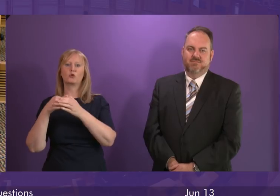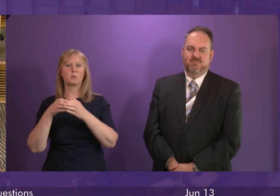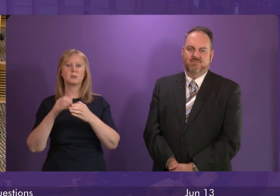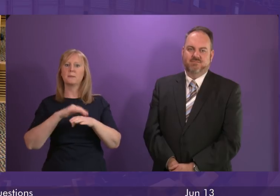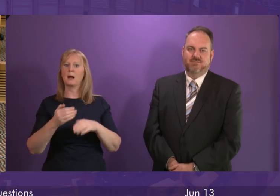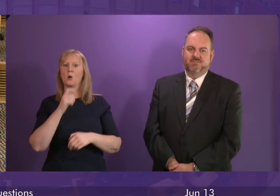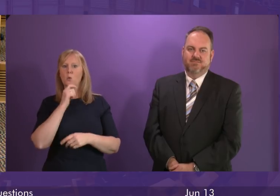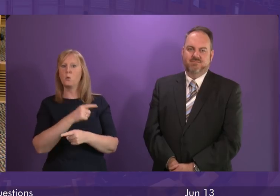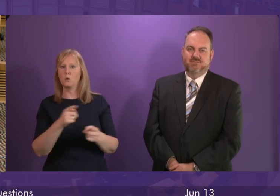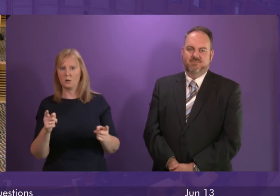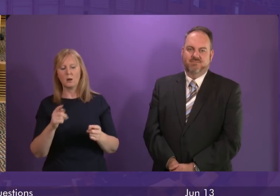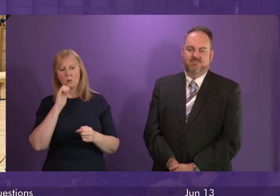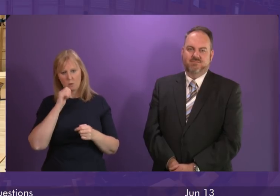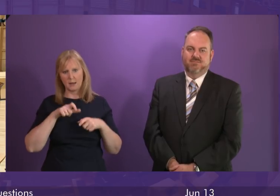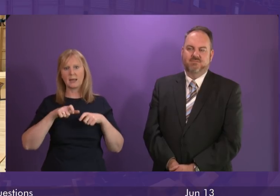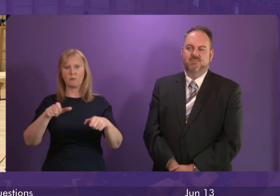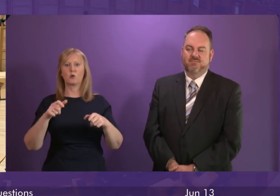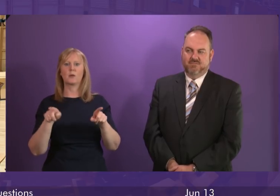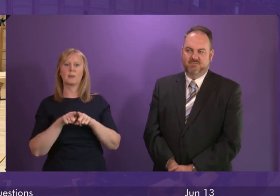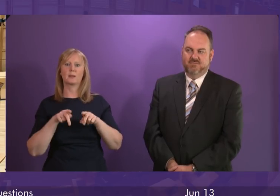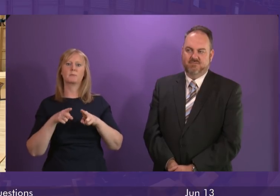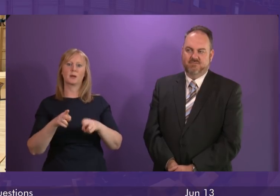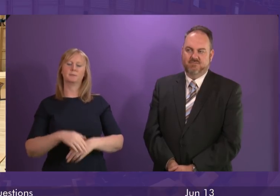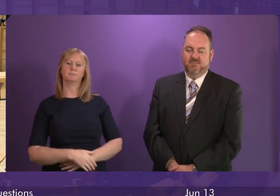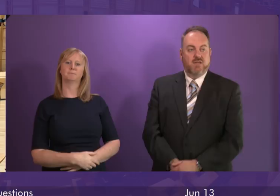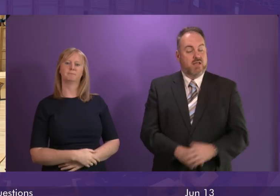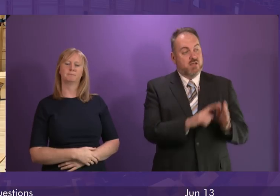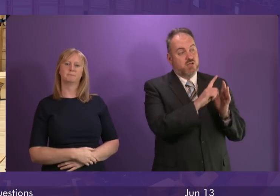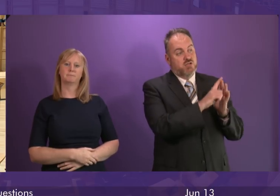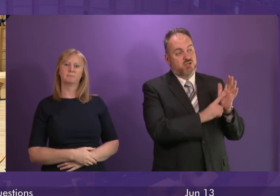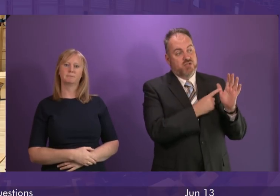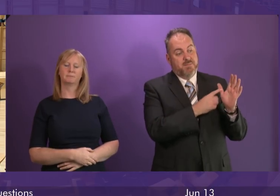will continue to take action of that type. Question number five, Jamie Green.